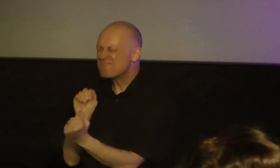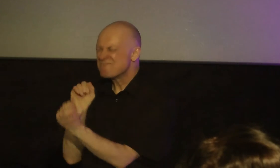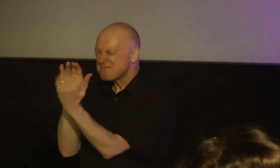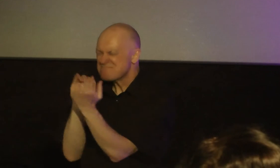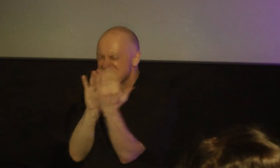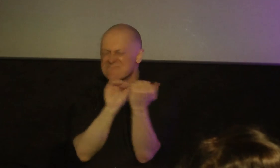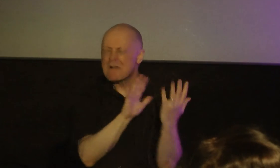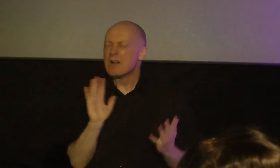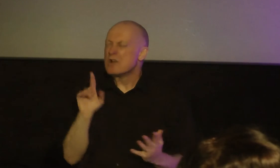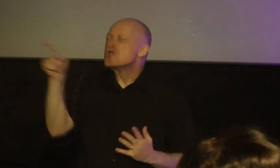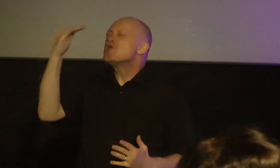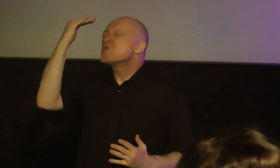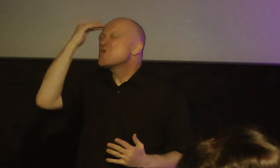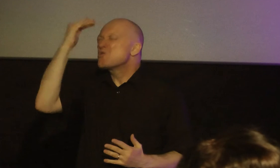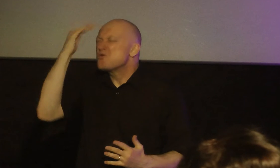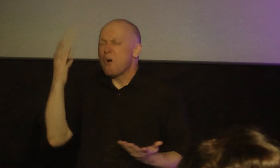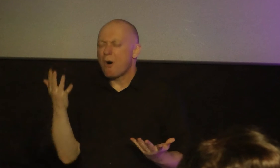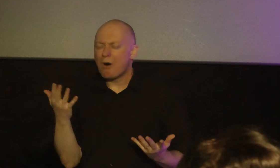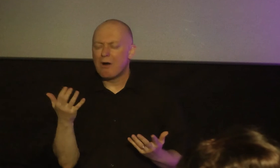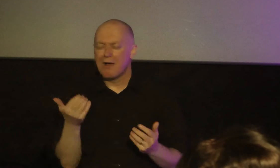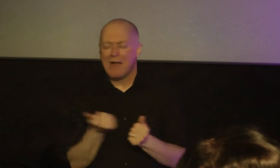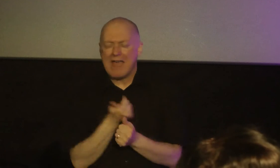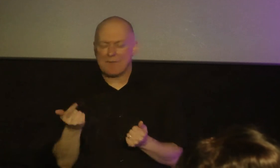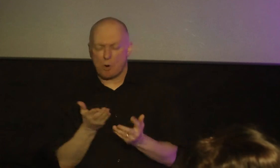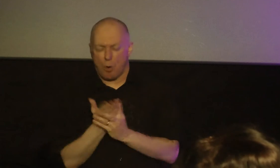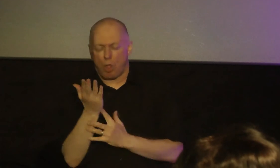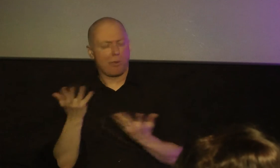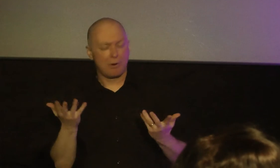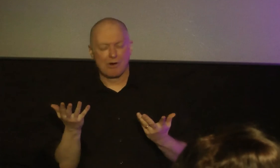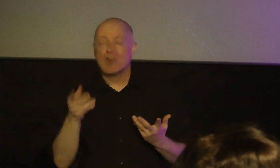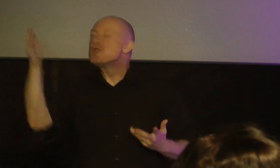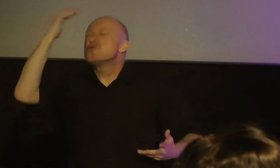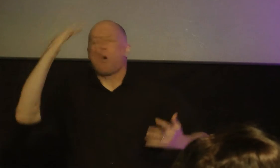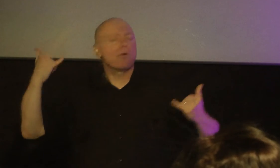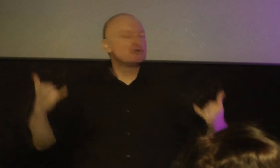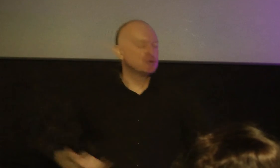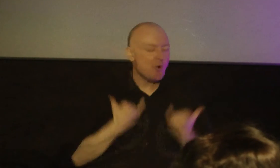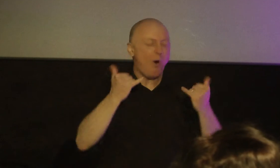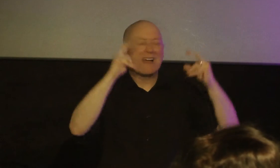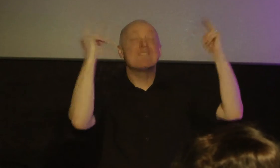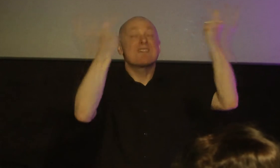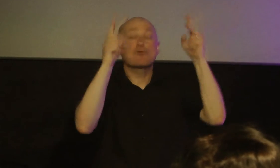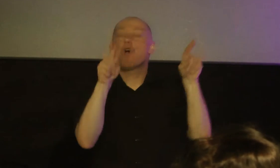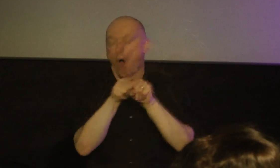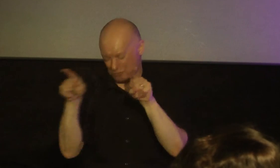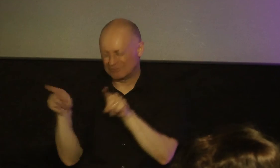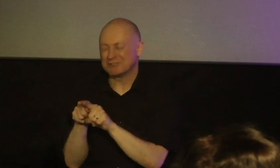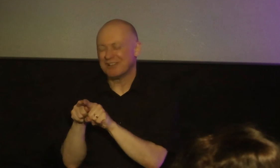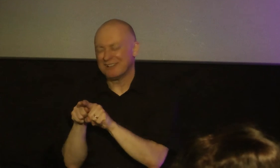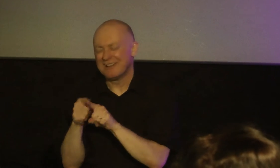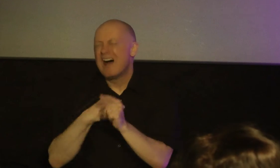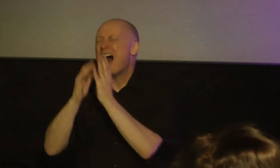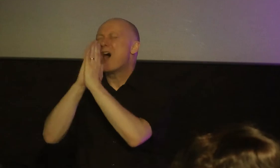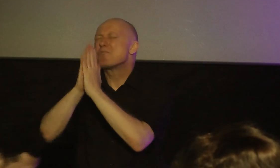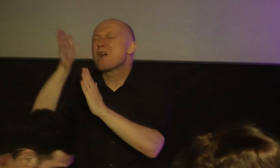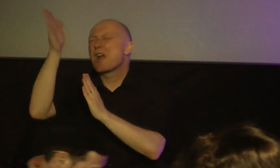and you know the things that everyone is walking through you know the joys and the victories as well i pray oh god that you would just